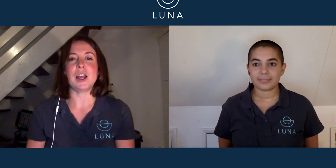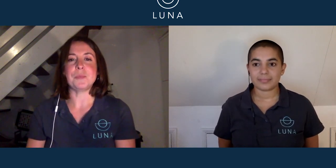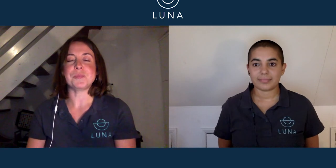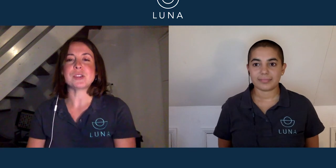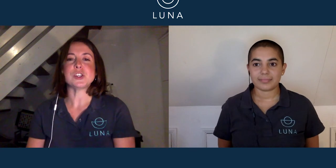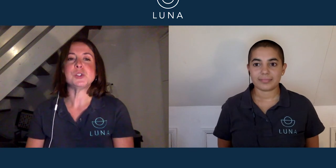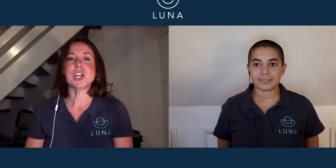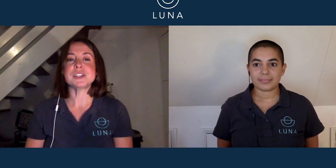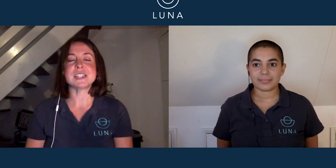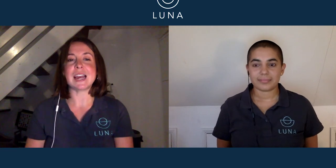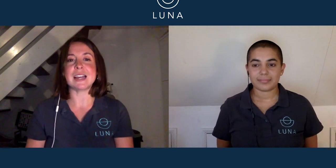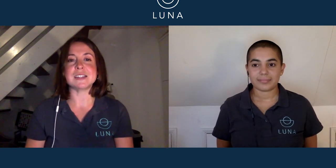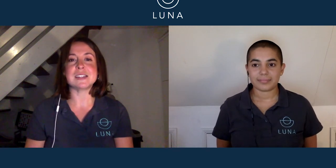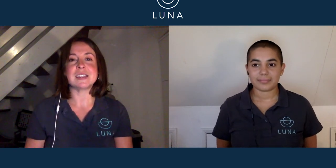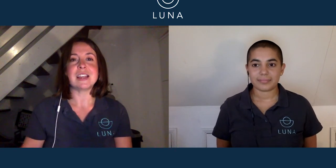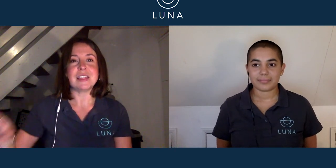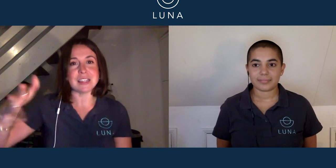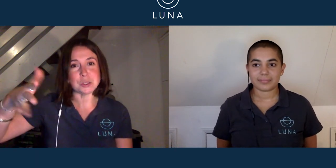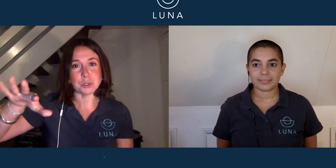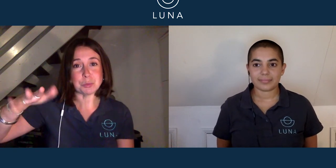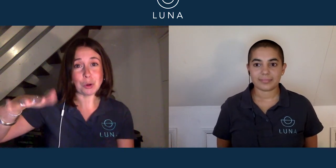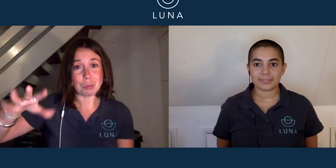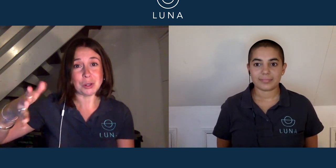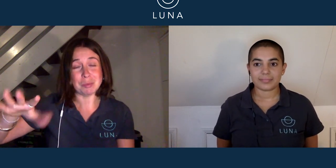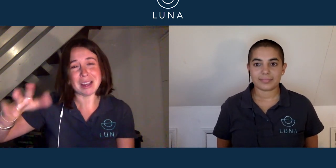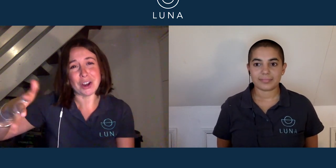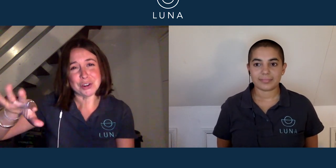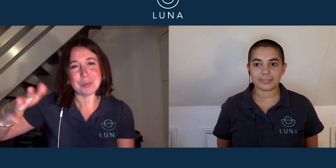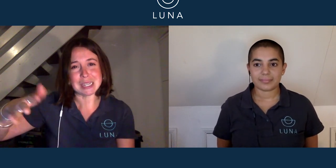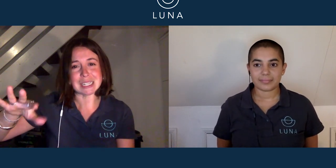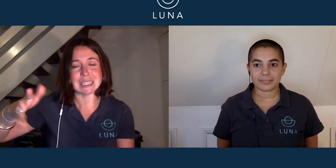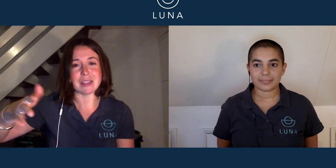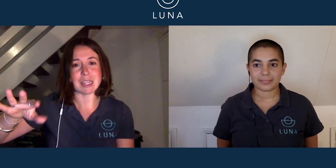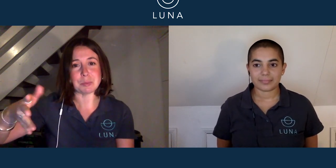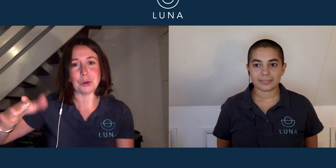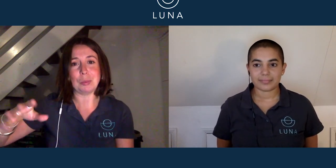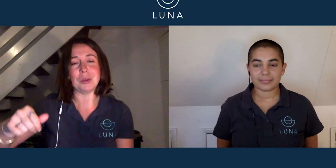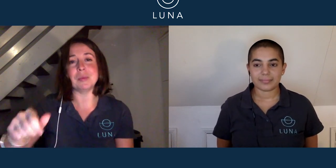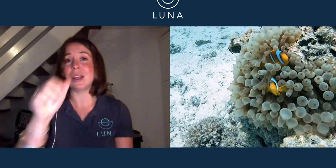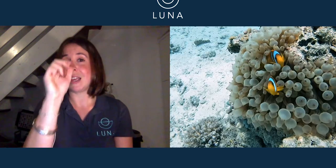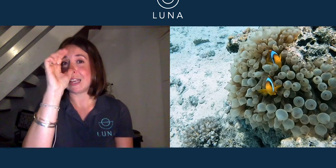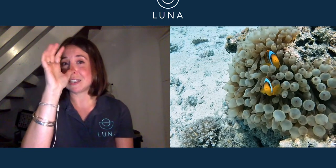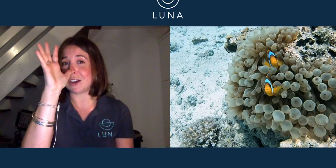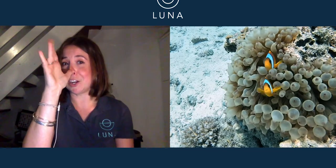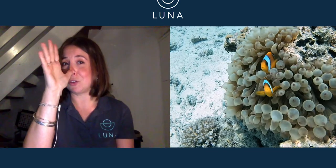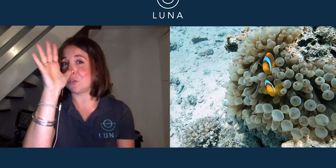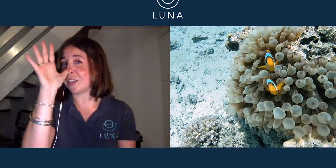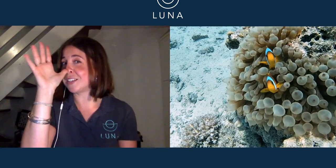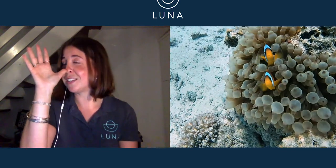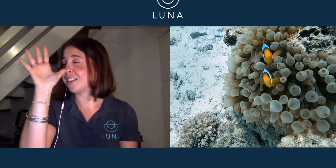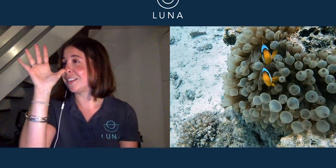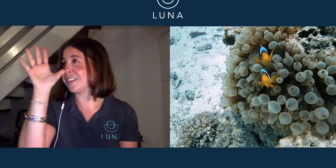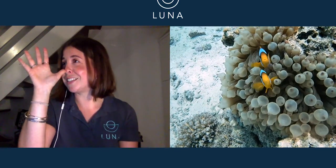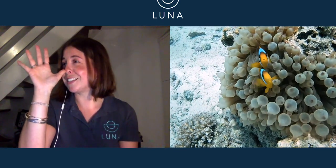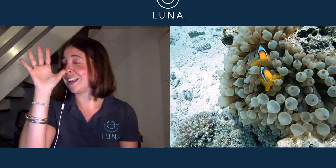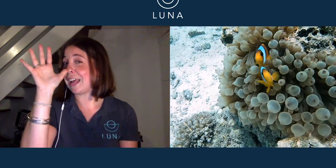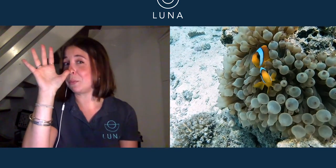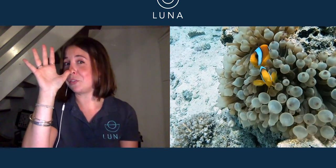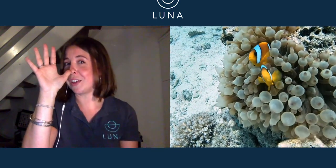So just as this was problem, that kind of makes sense that that's problem. It's kind of obvious that this is clownfish